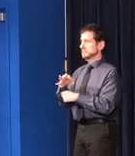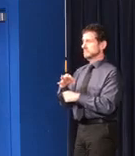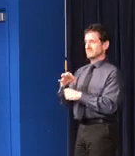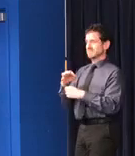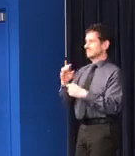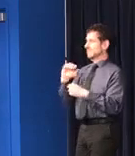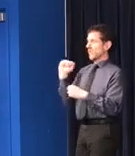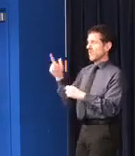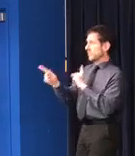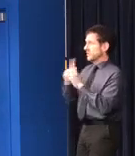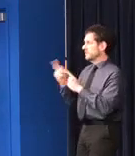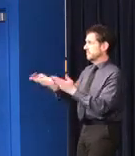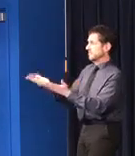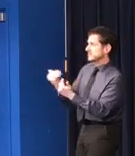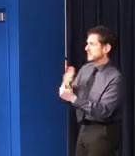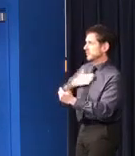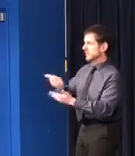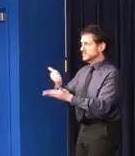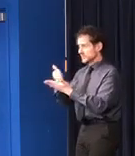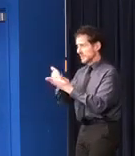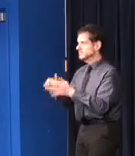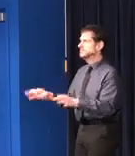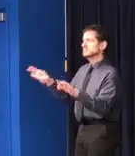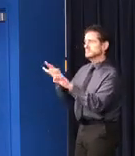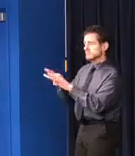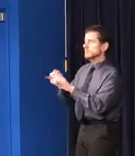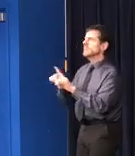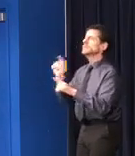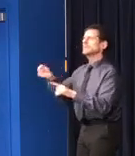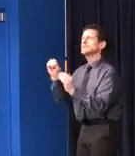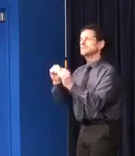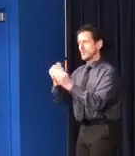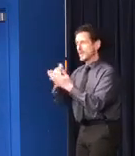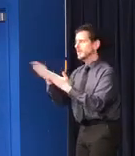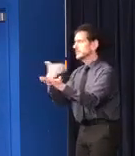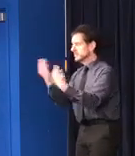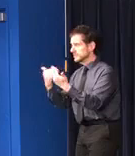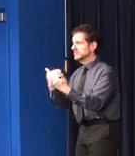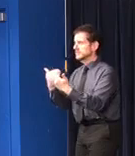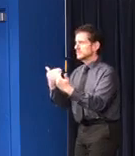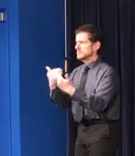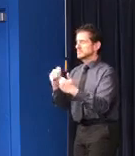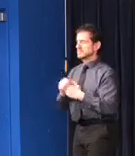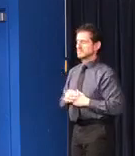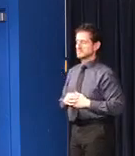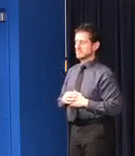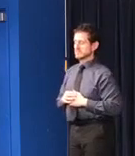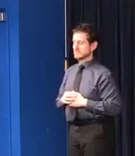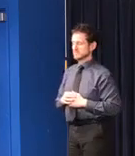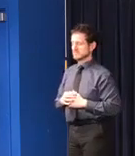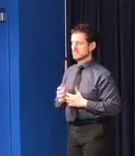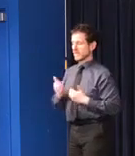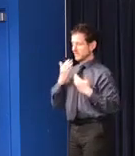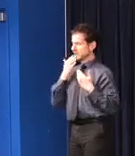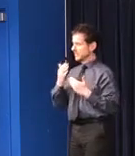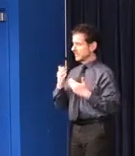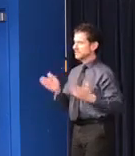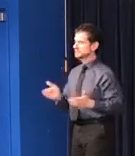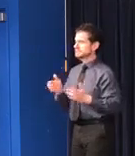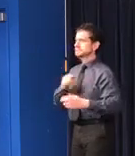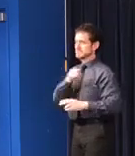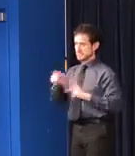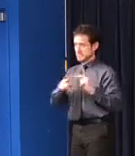need to have more help as this pandemic continues. I also want to thank and offer words of encouragement to those who are